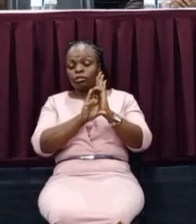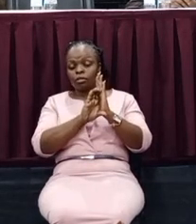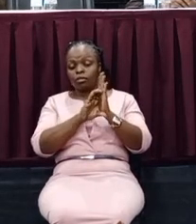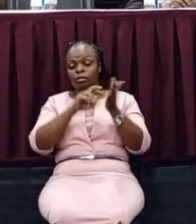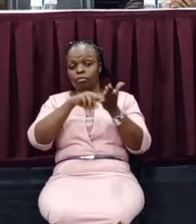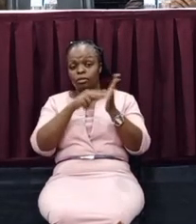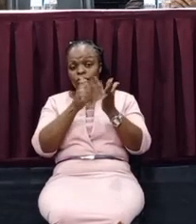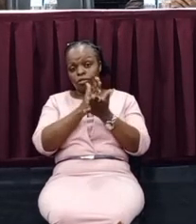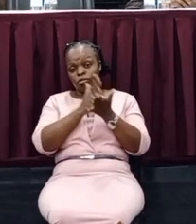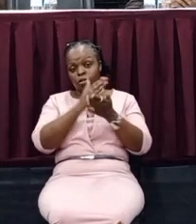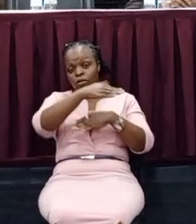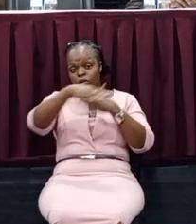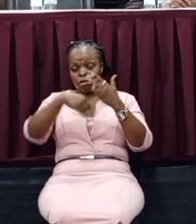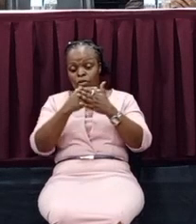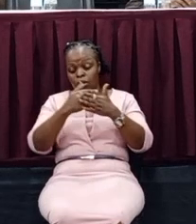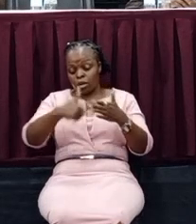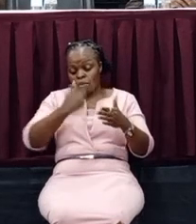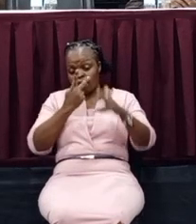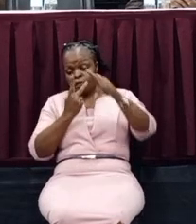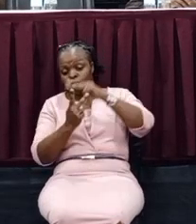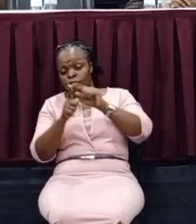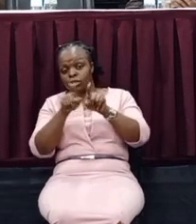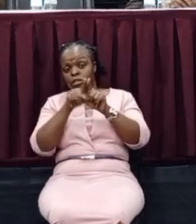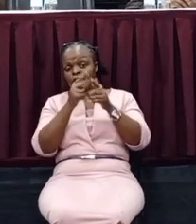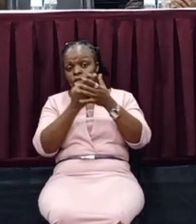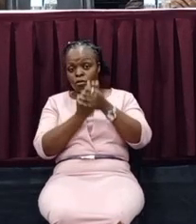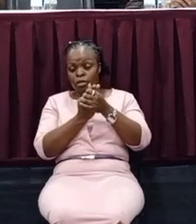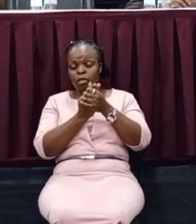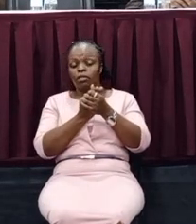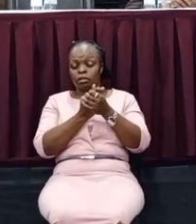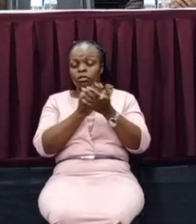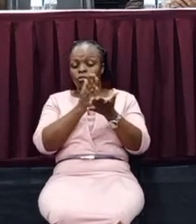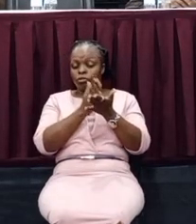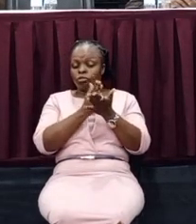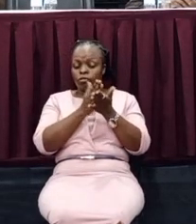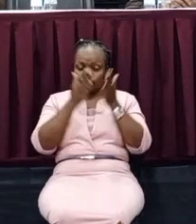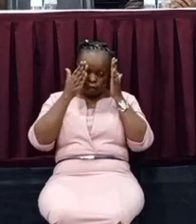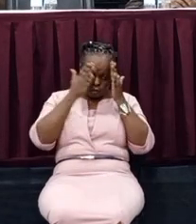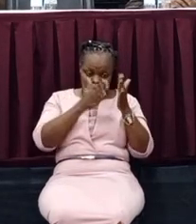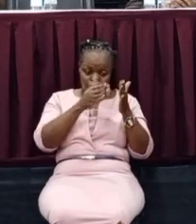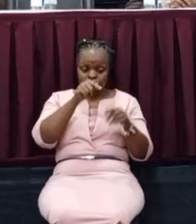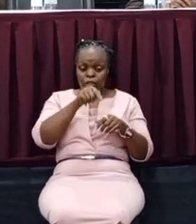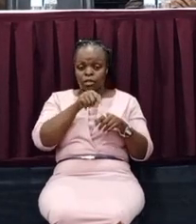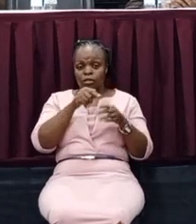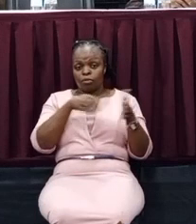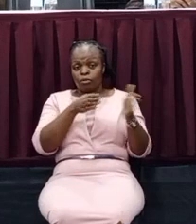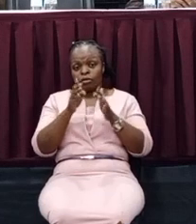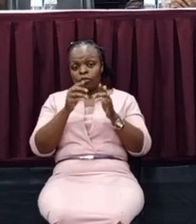all our views as stakeholders are taken into account. It is an opportunity for nation-building for